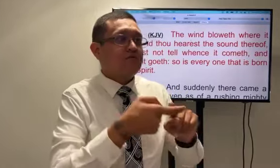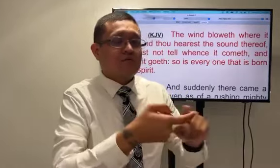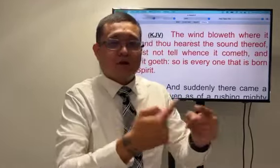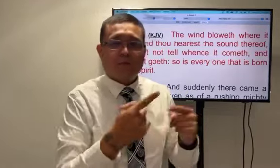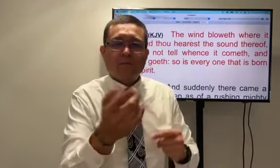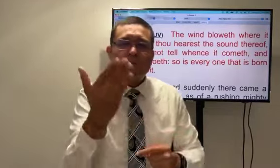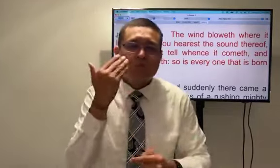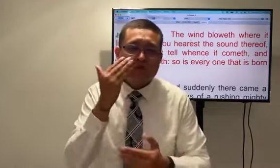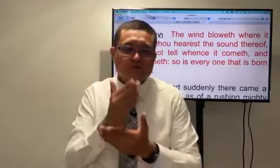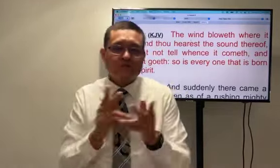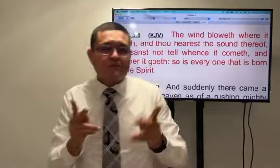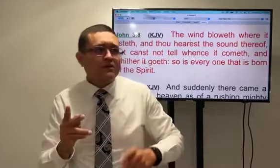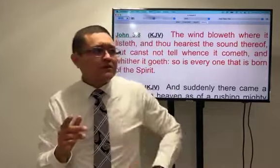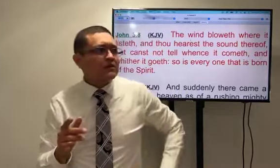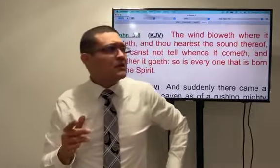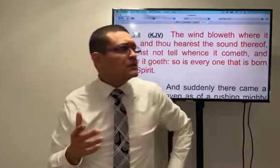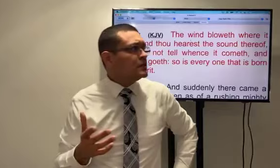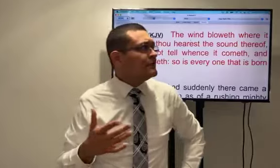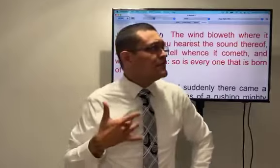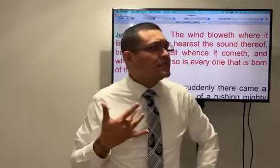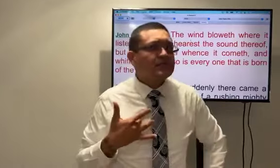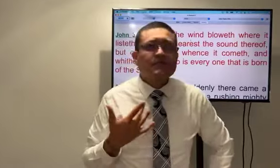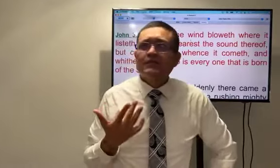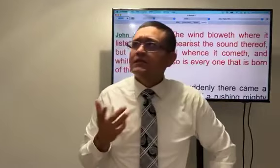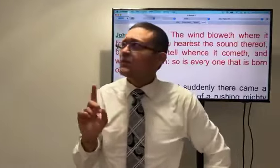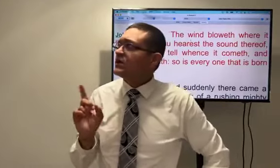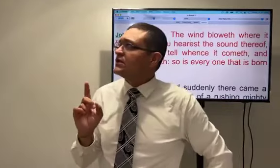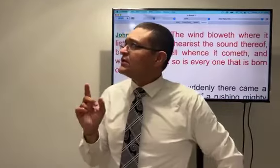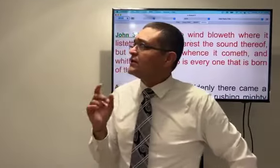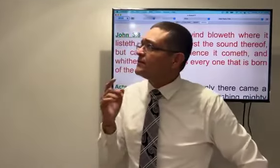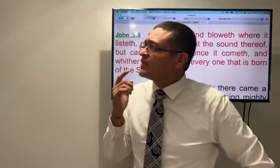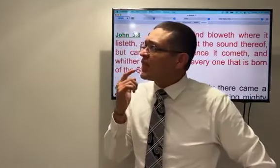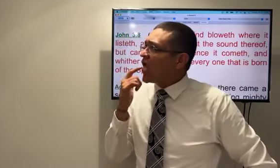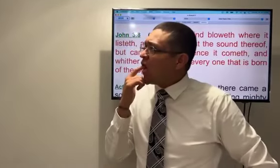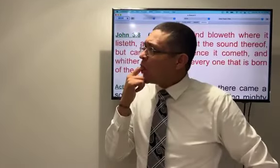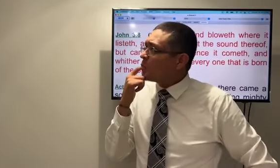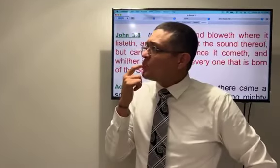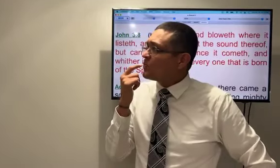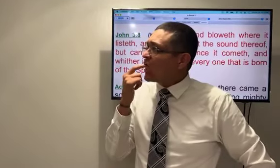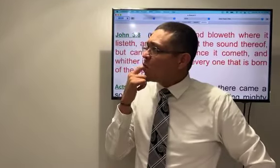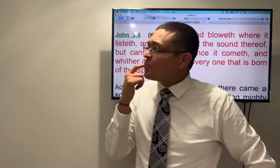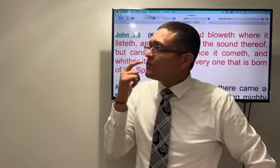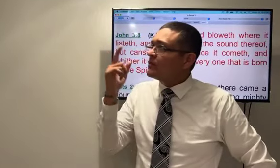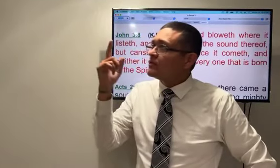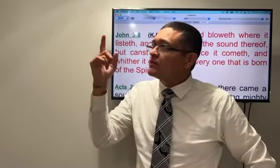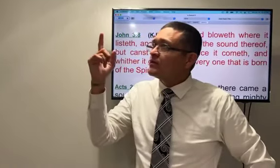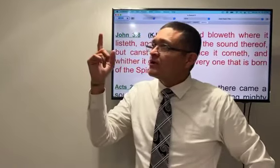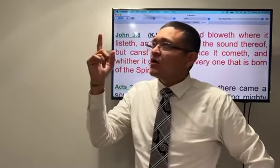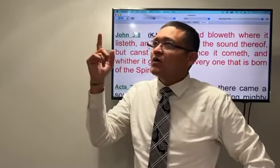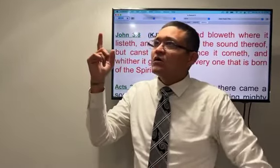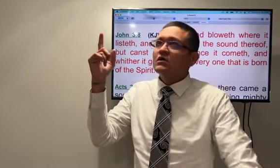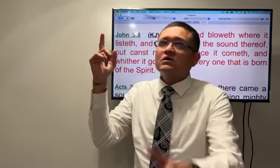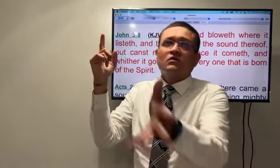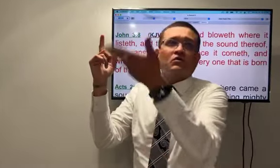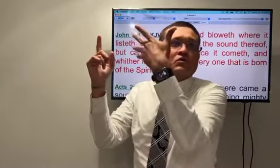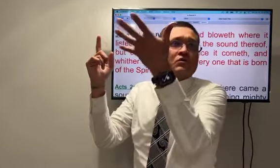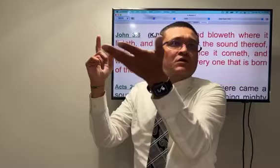but you don't know which way it's coming from I can feel it I can try to test for it